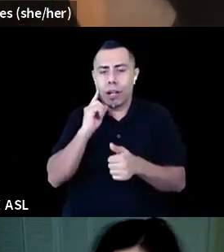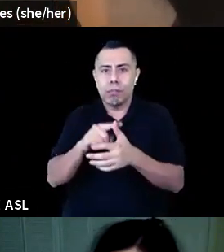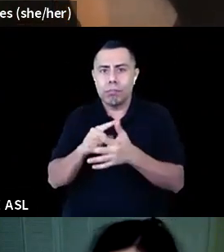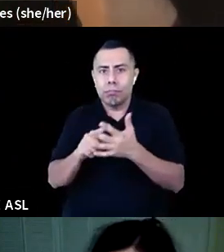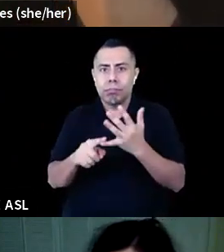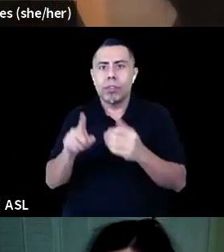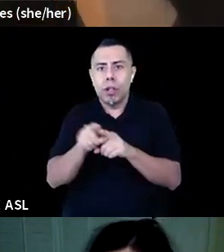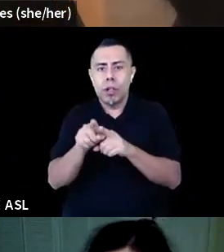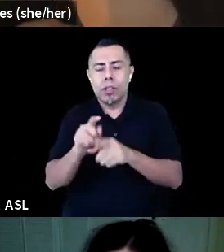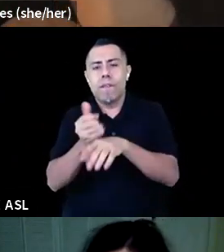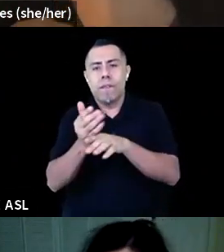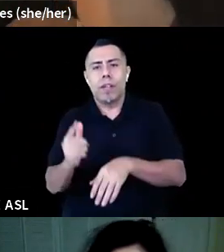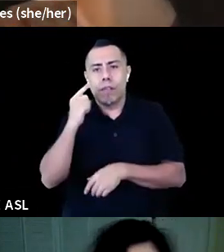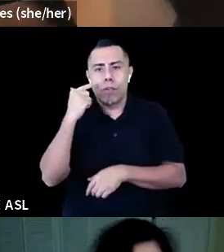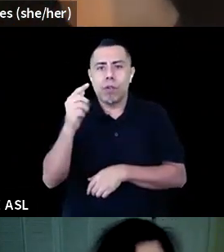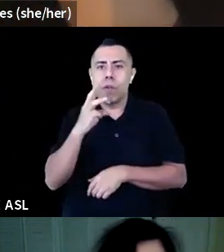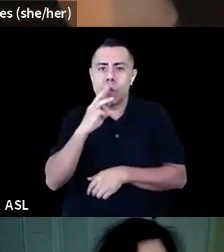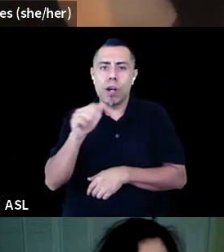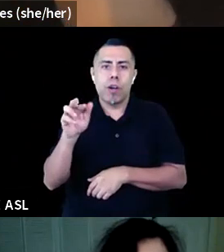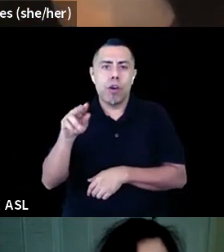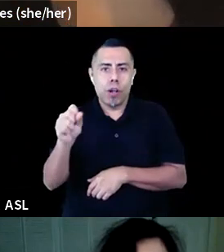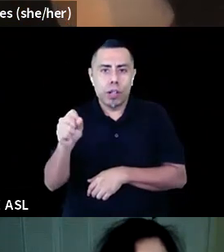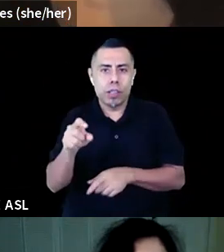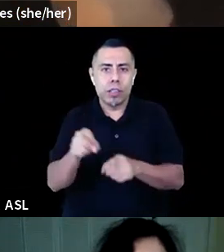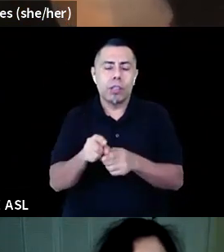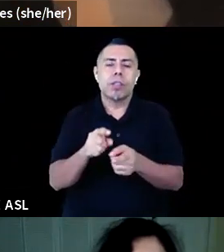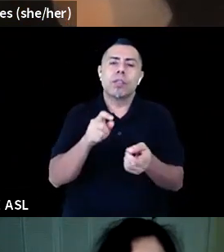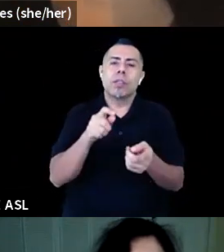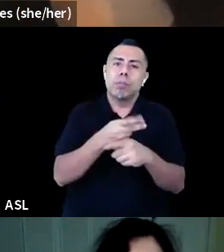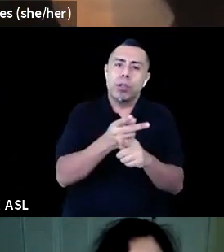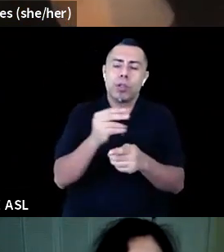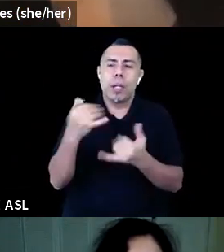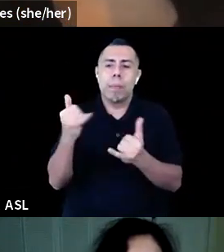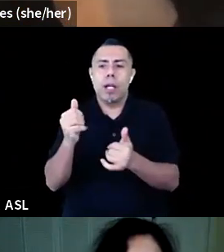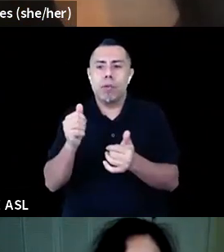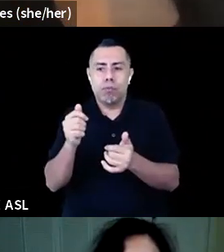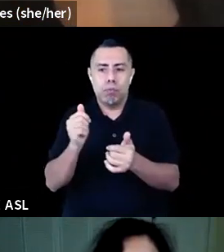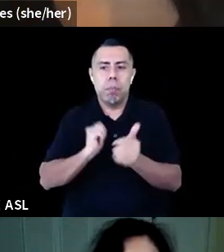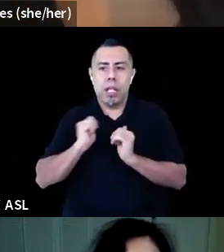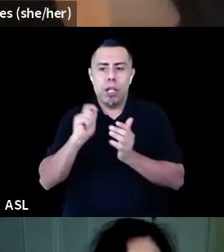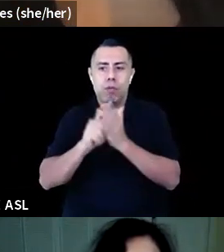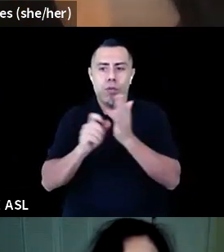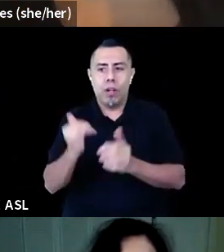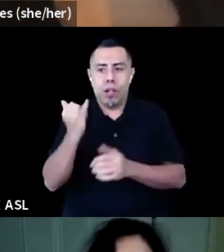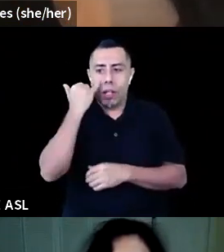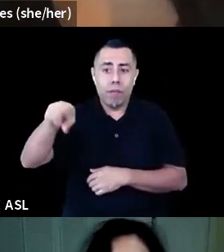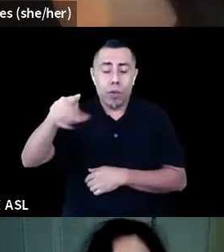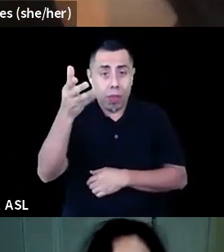who is not with us on the Zoom account but tuning in on HowlRound or Facebook, you can participate by commenting on the Facebook Live.